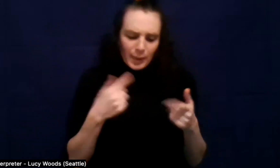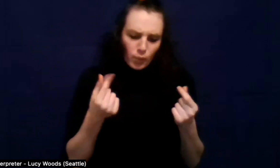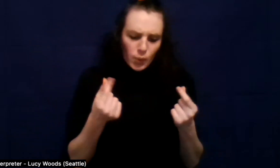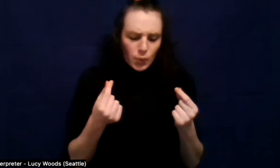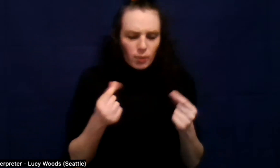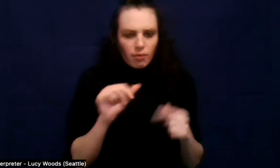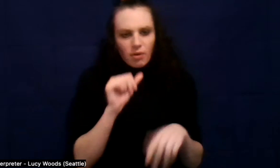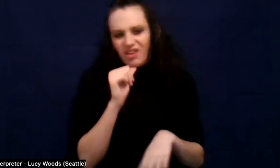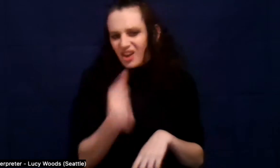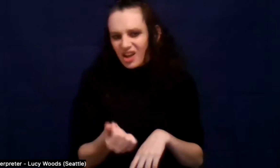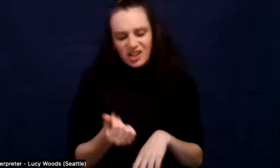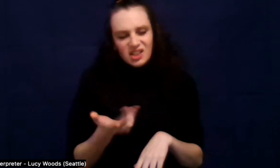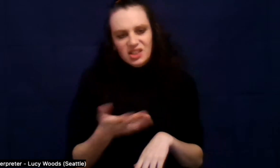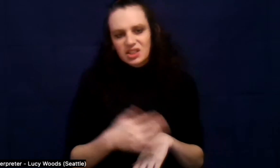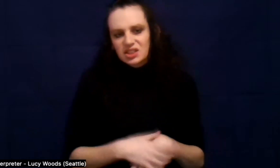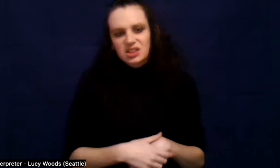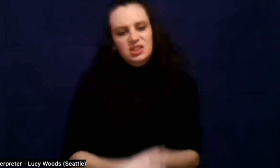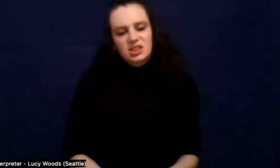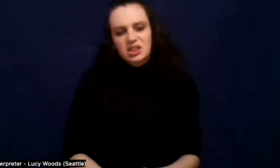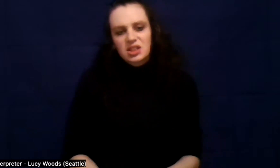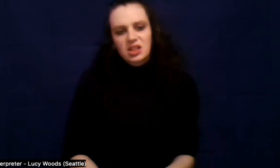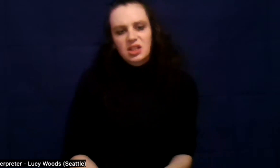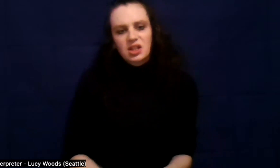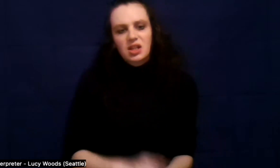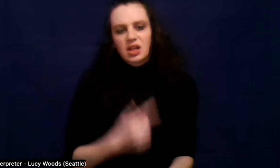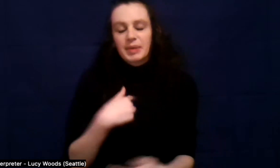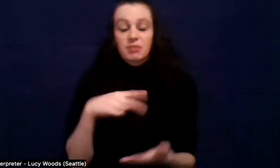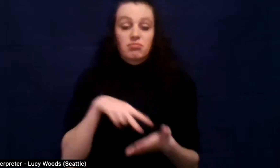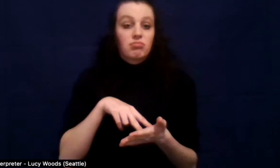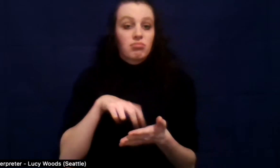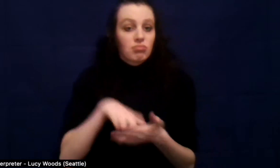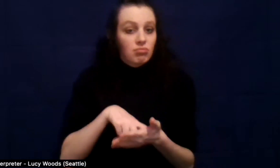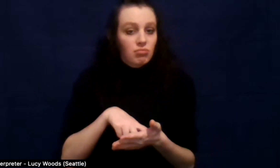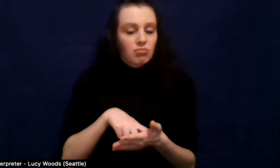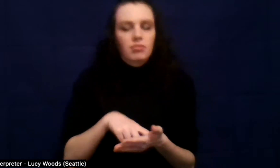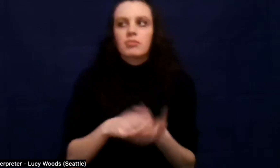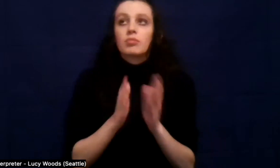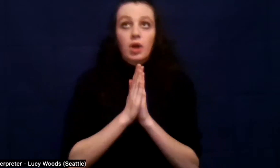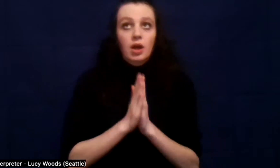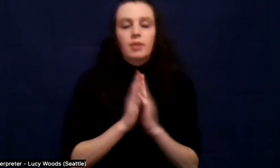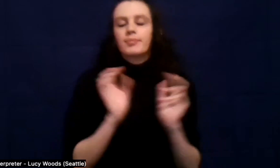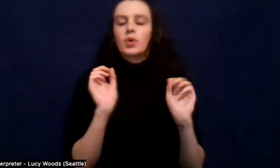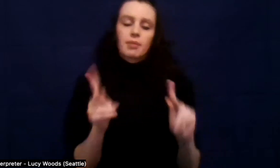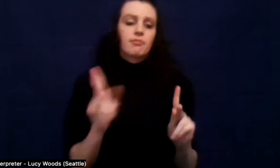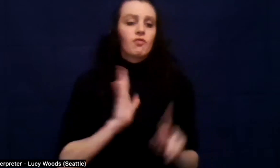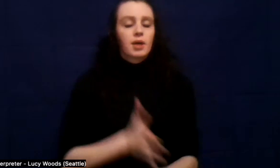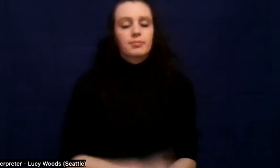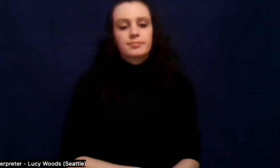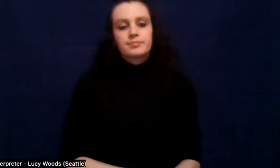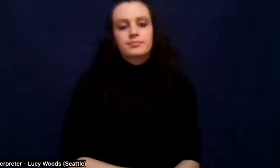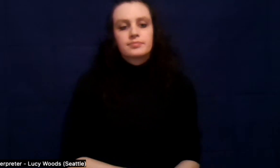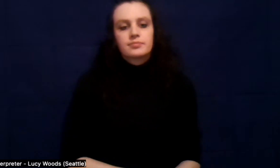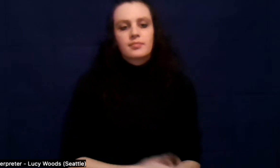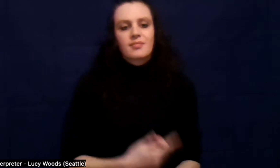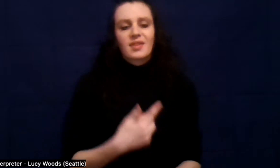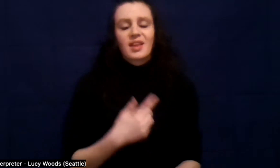Um, it was like, get on your knees and pray. Okay, I'll do it. You know, like I was, I was so miserable. Um,